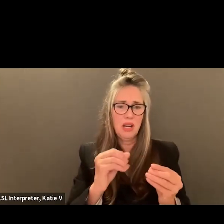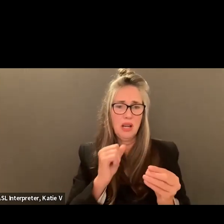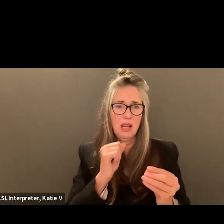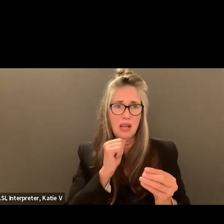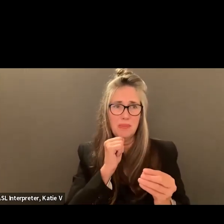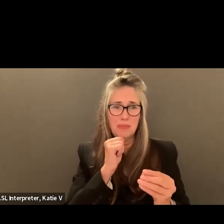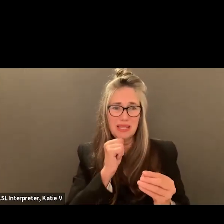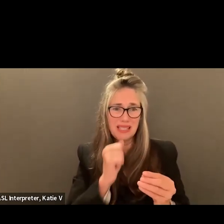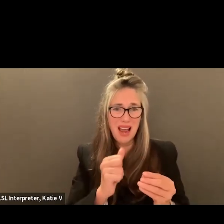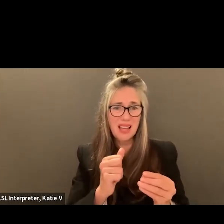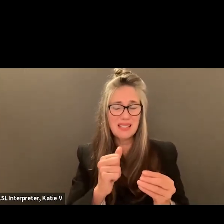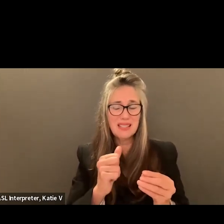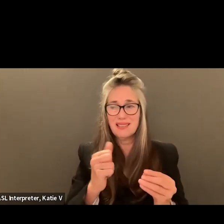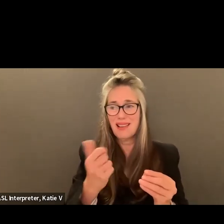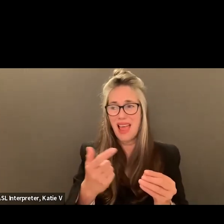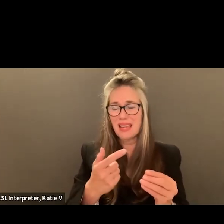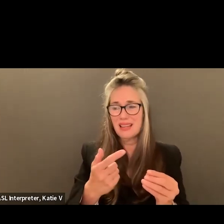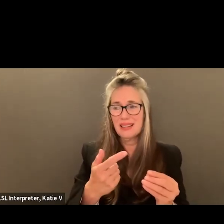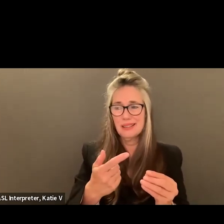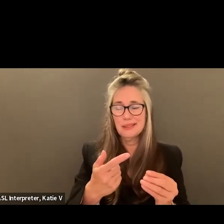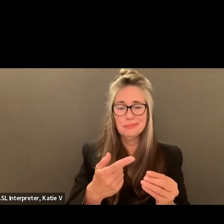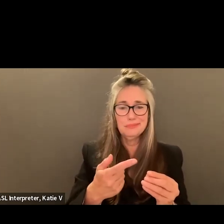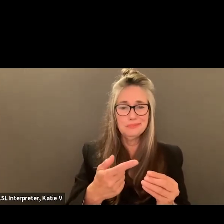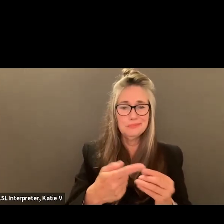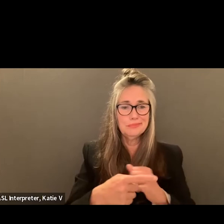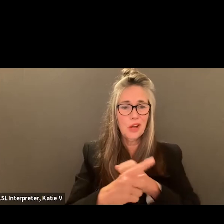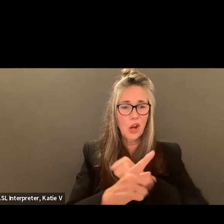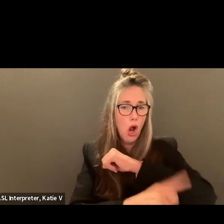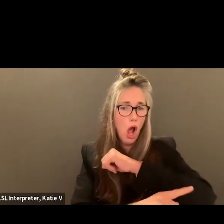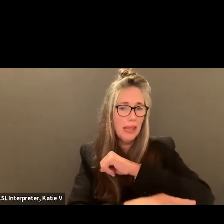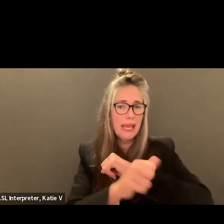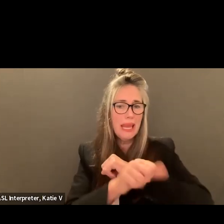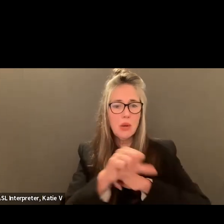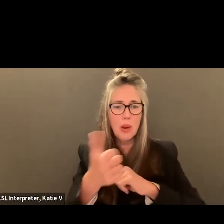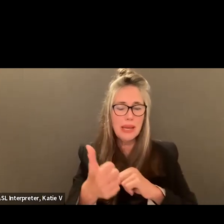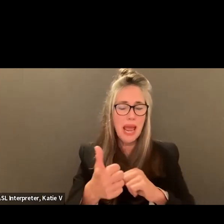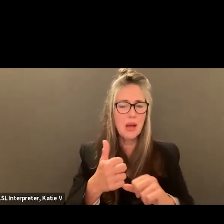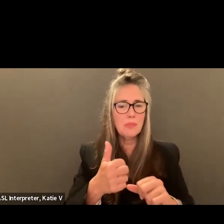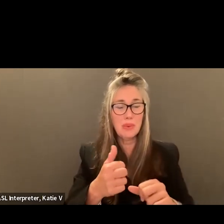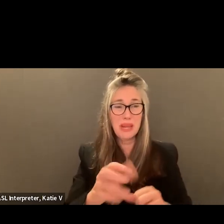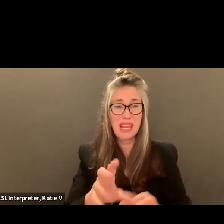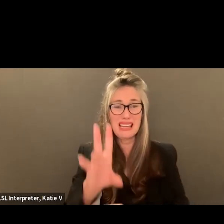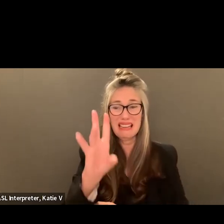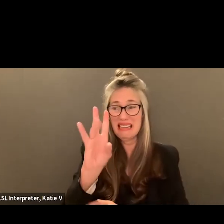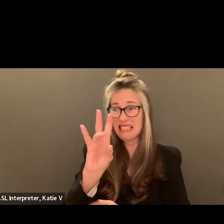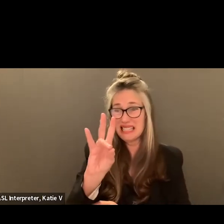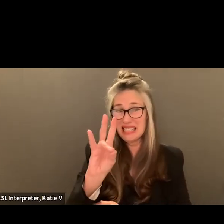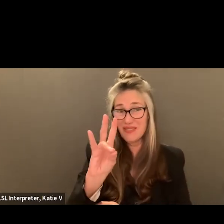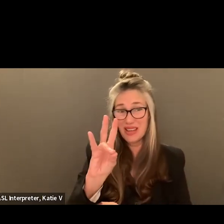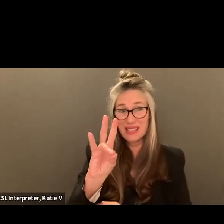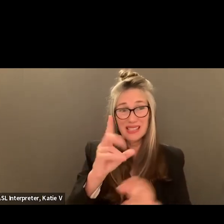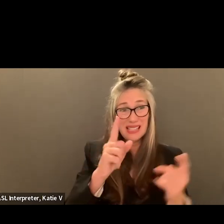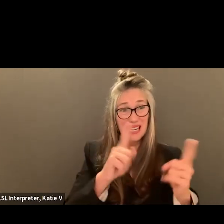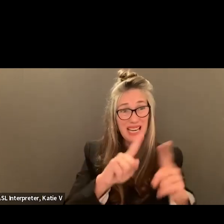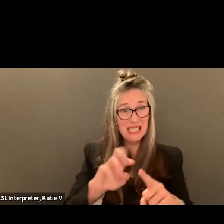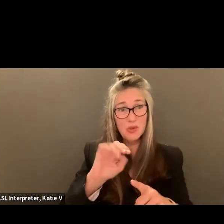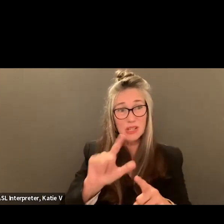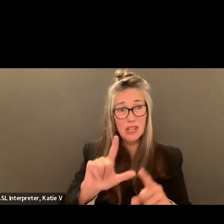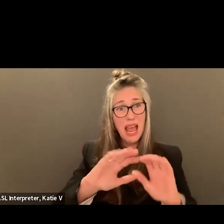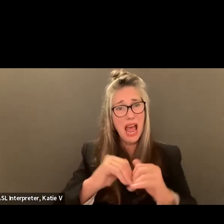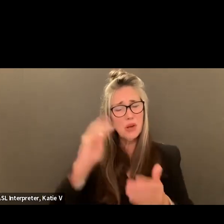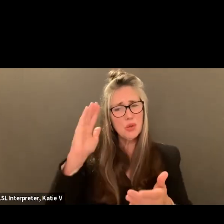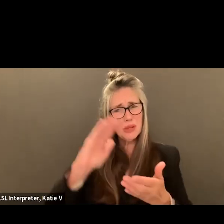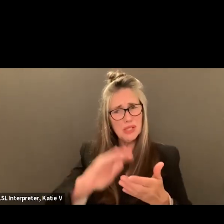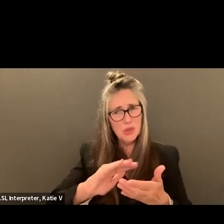we had seven racial incidents across four schools. How do we hope to learn from this and reduce that to coming to zero? Absolutely. know, something to look,